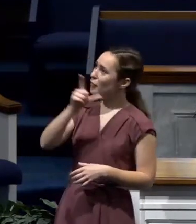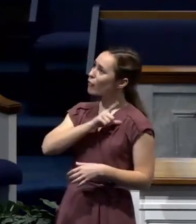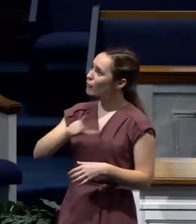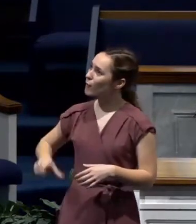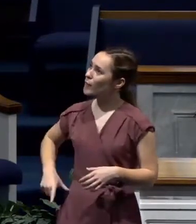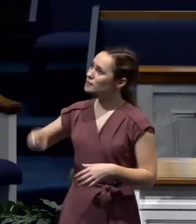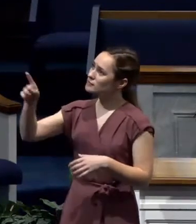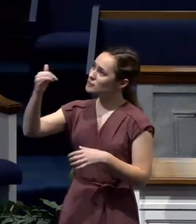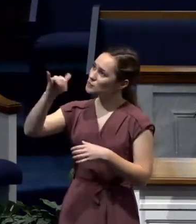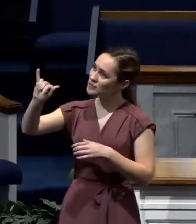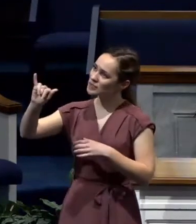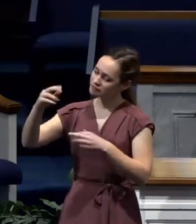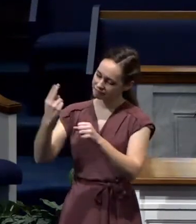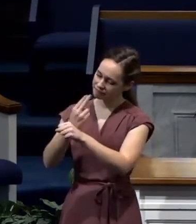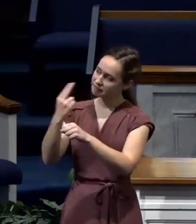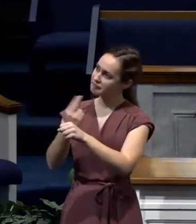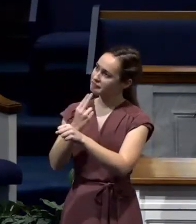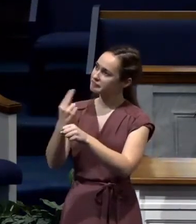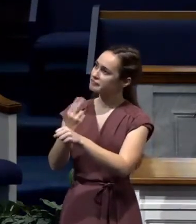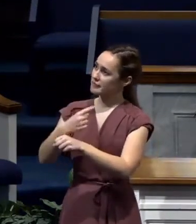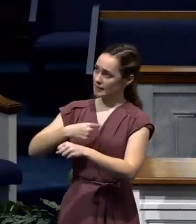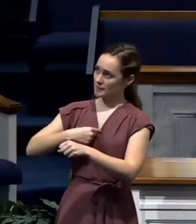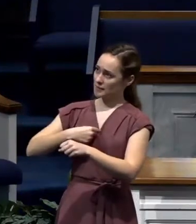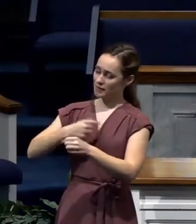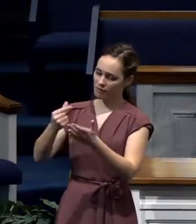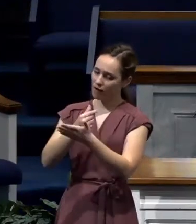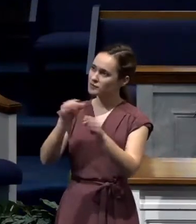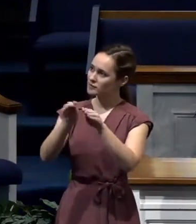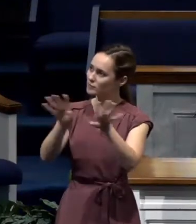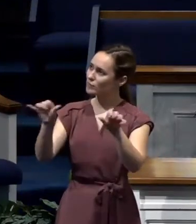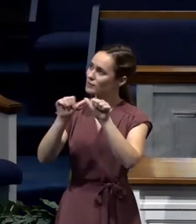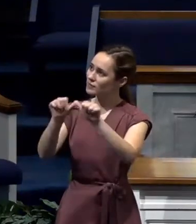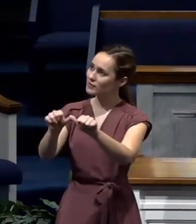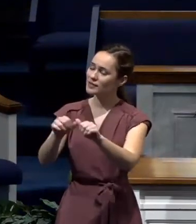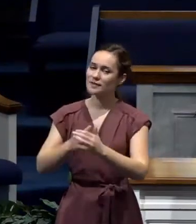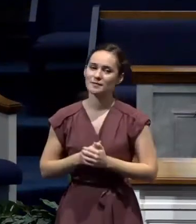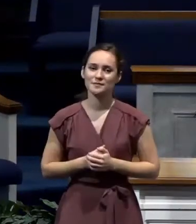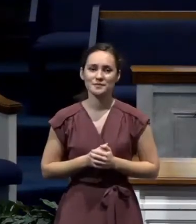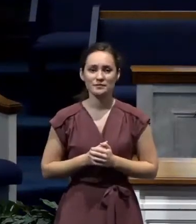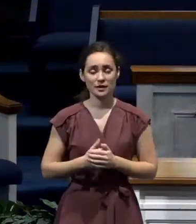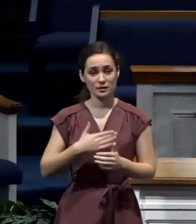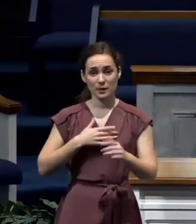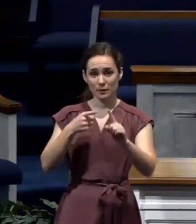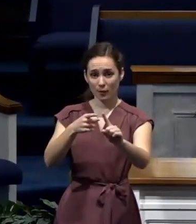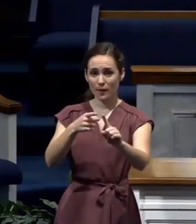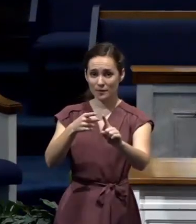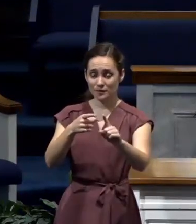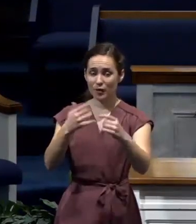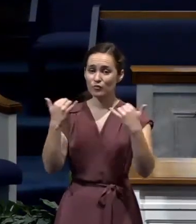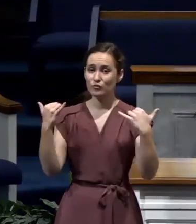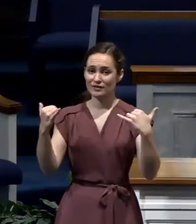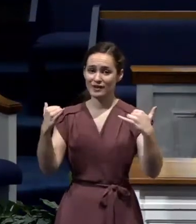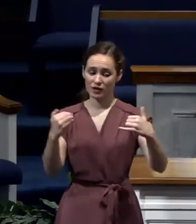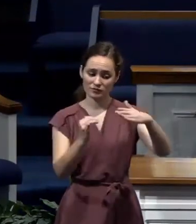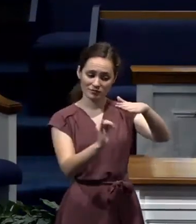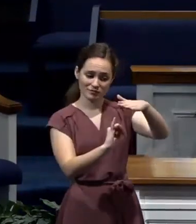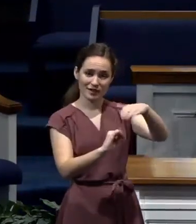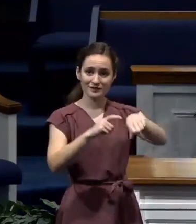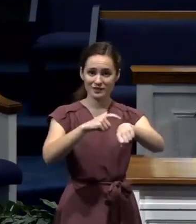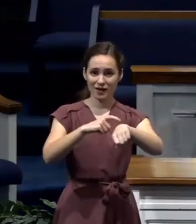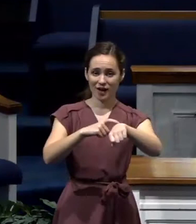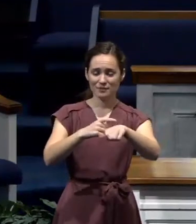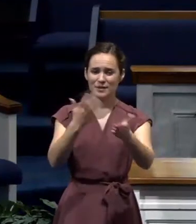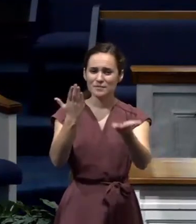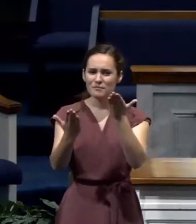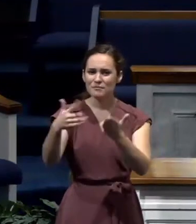advance the gospel. Now, I bring that up because, friends, I think that in this quarantine, there may be some people tempted to think